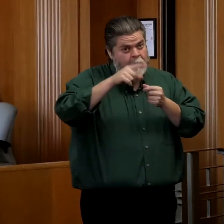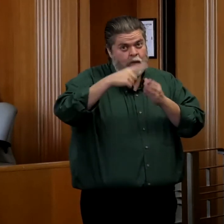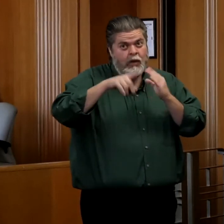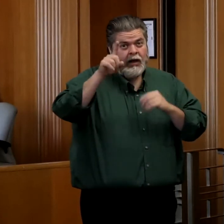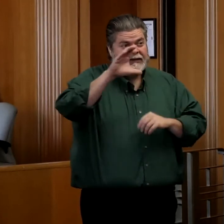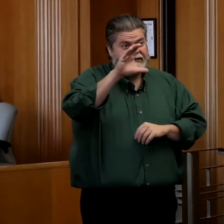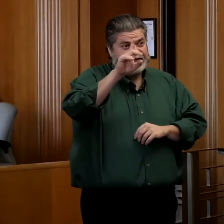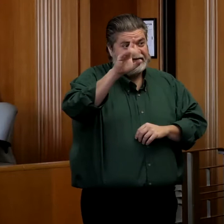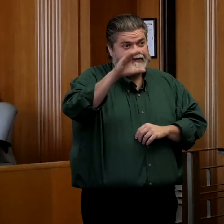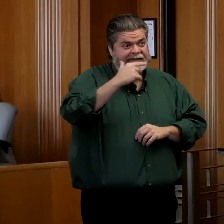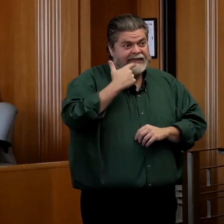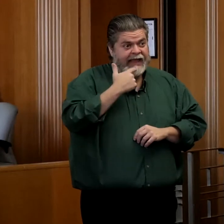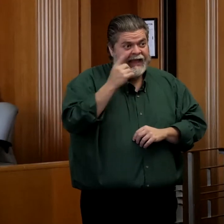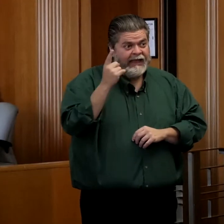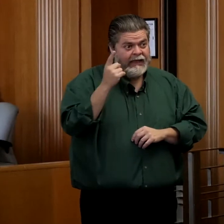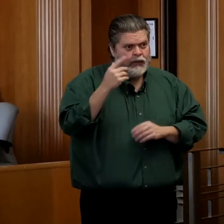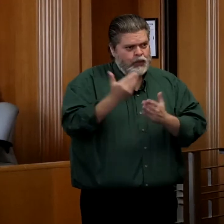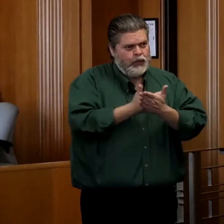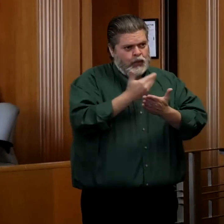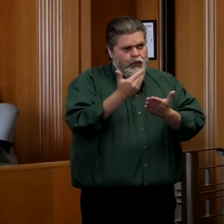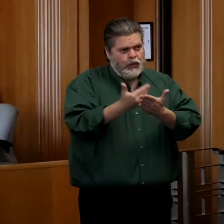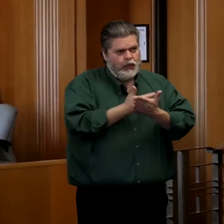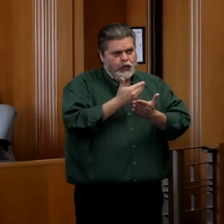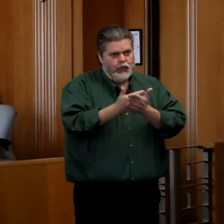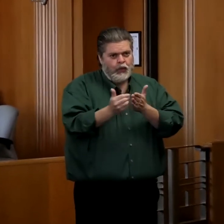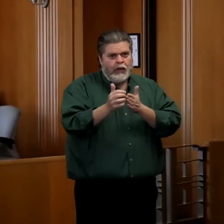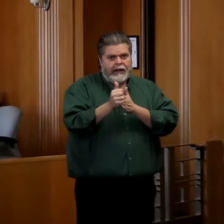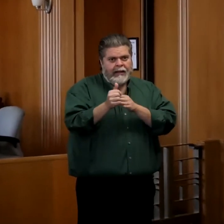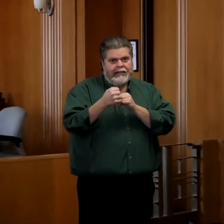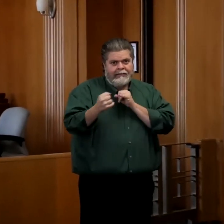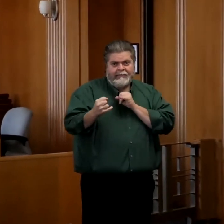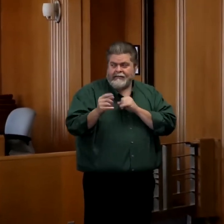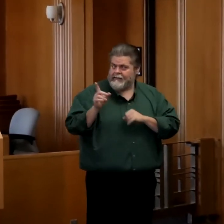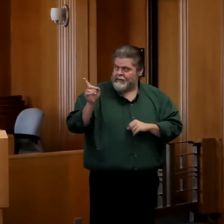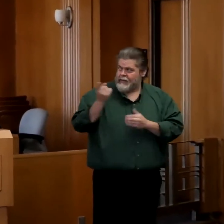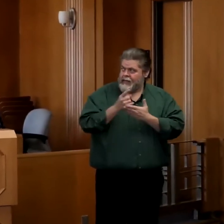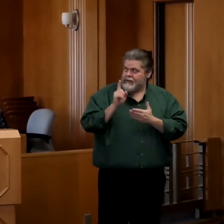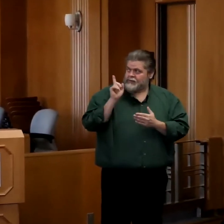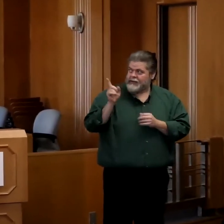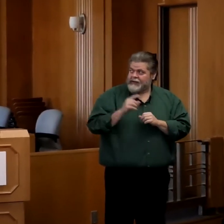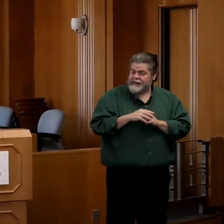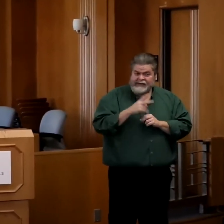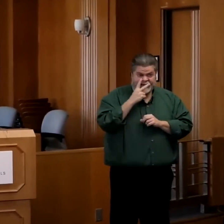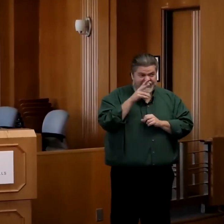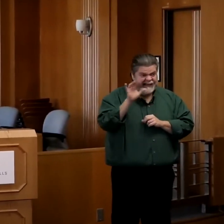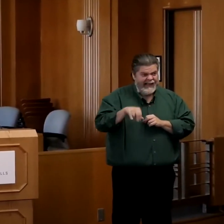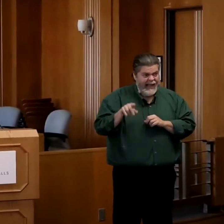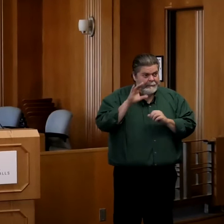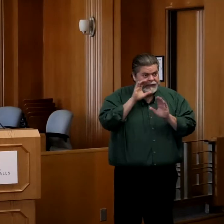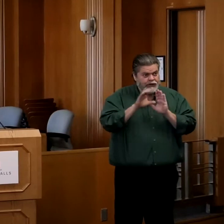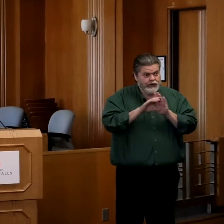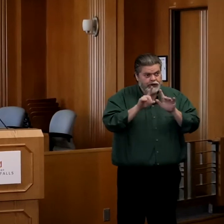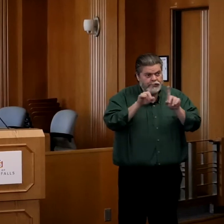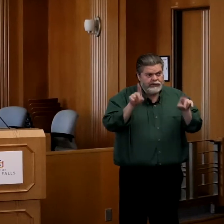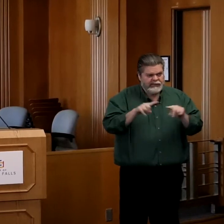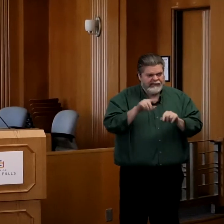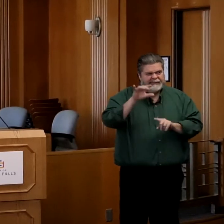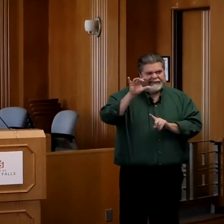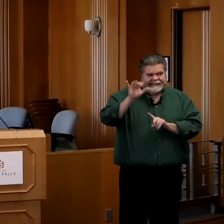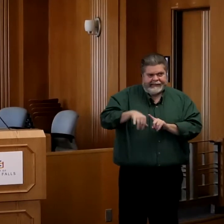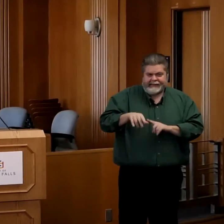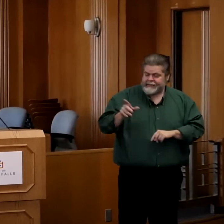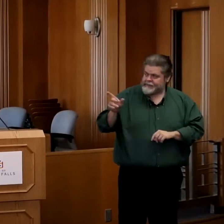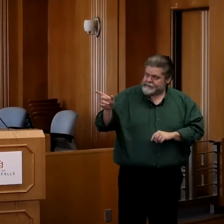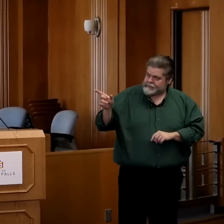shared with us. You know, they put out a new set of guidance last week. And in that came a graphic that I think makes a lot of